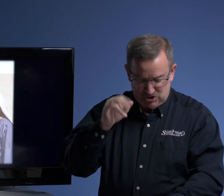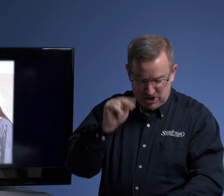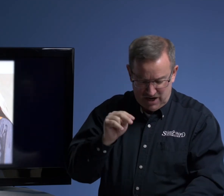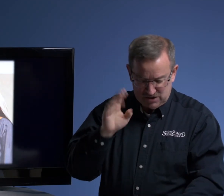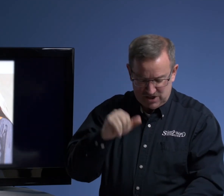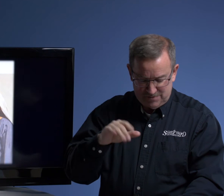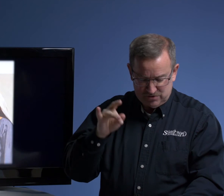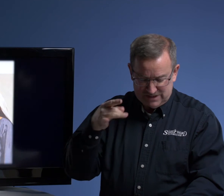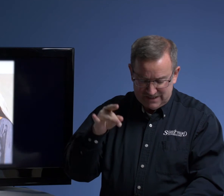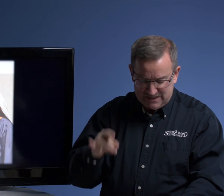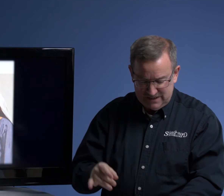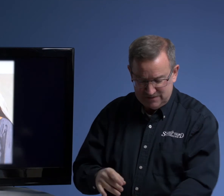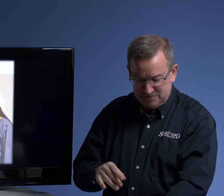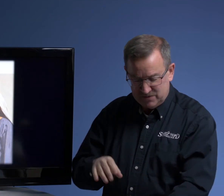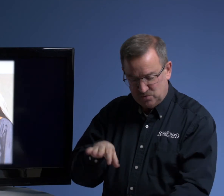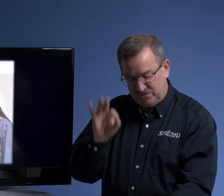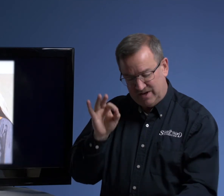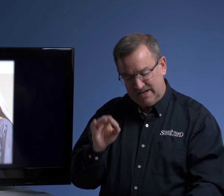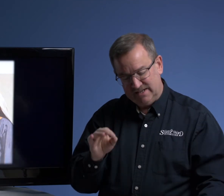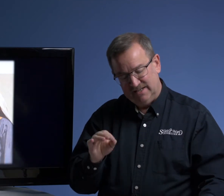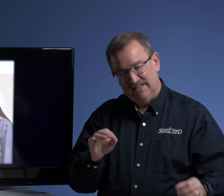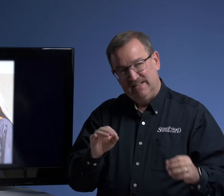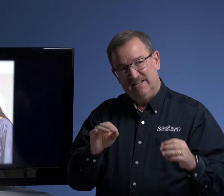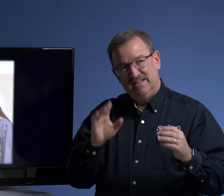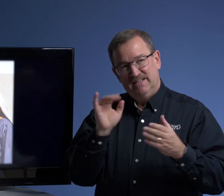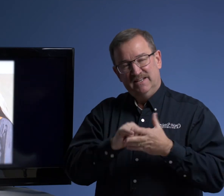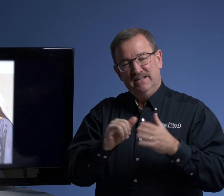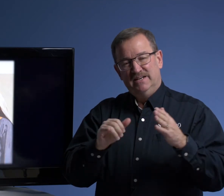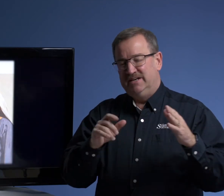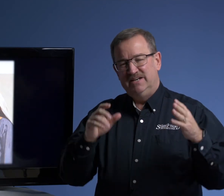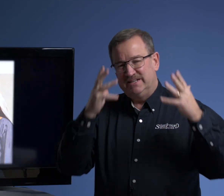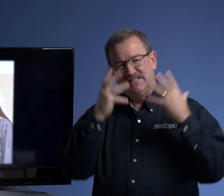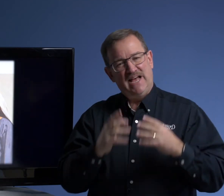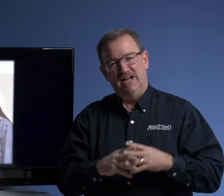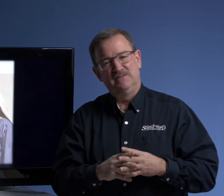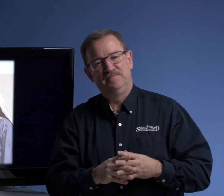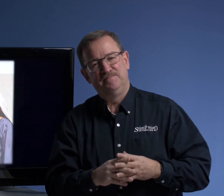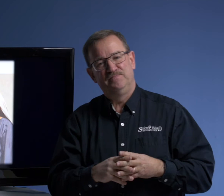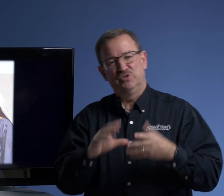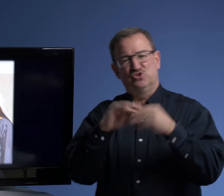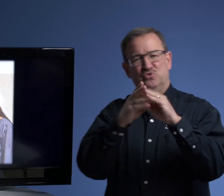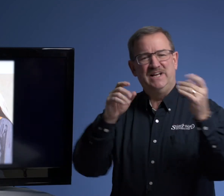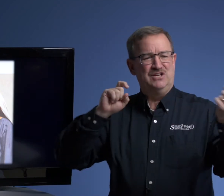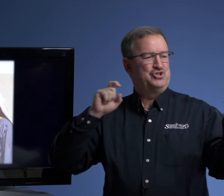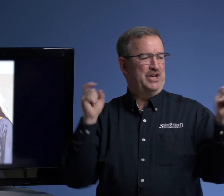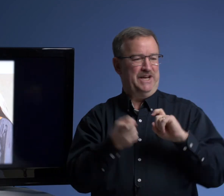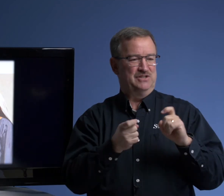John chapter 19, we find it's sad. The story has changed